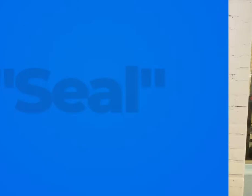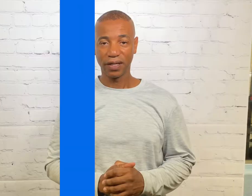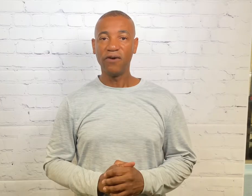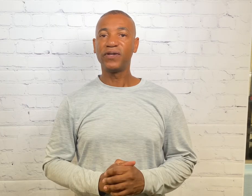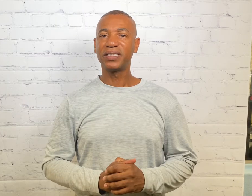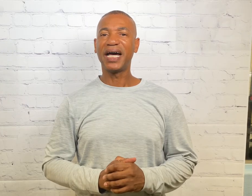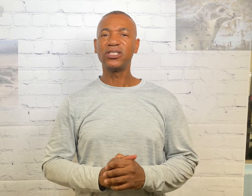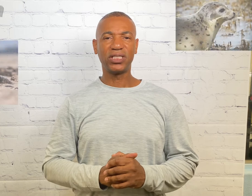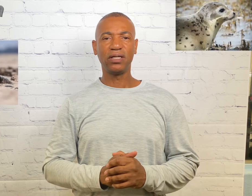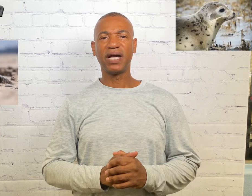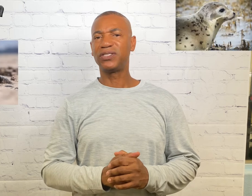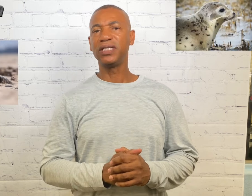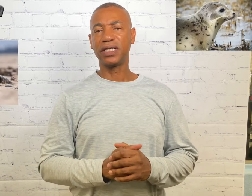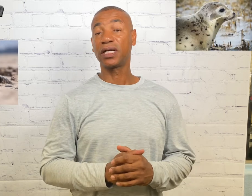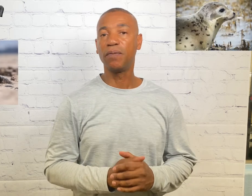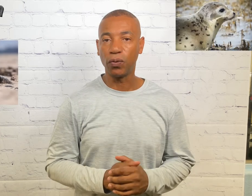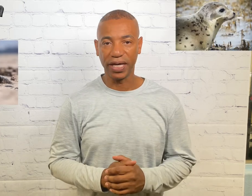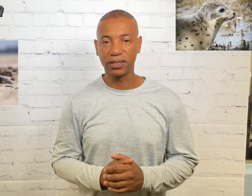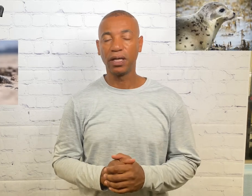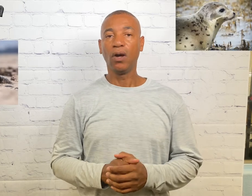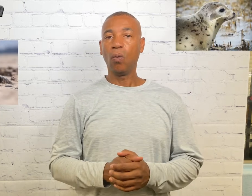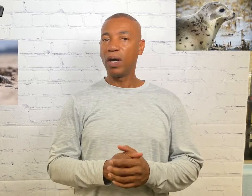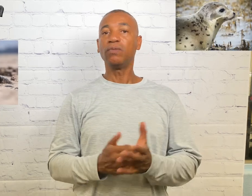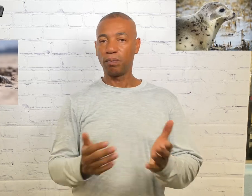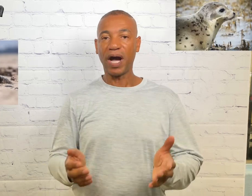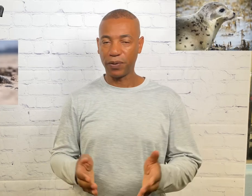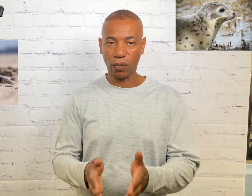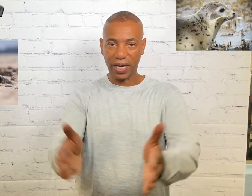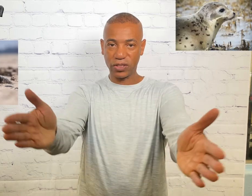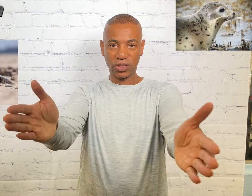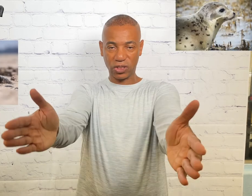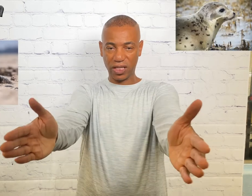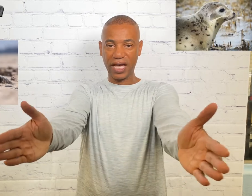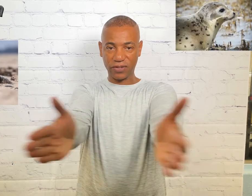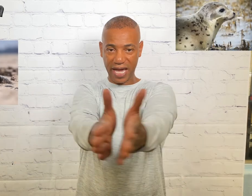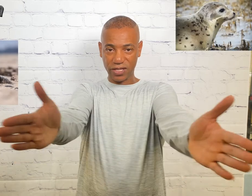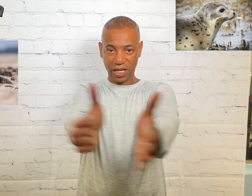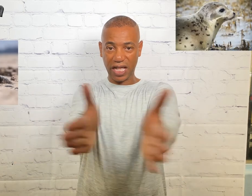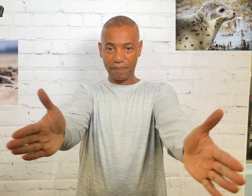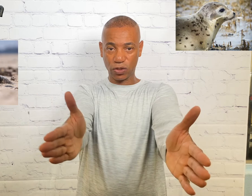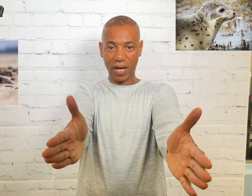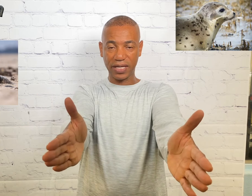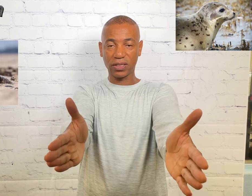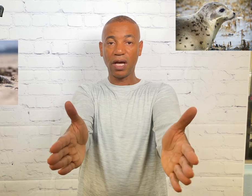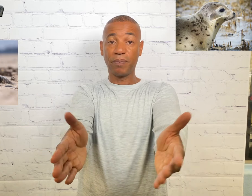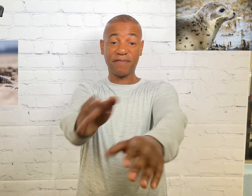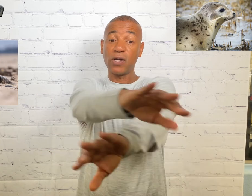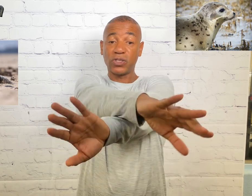For the sign seal I've seen it done a couple ways. One popular way is just extending out the hands and clapping twice. But I've also